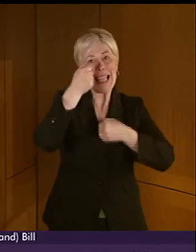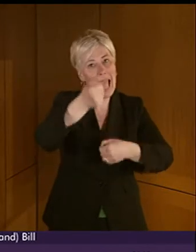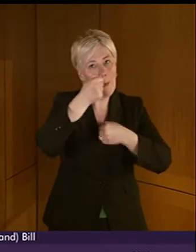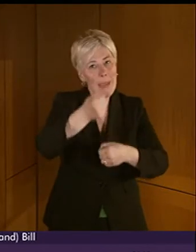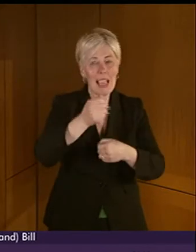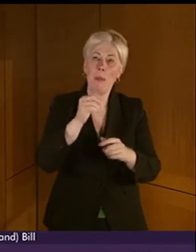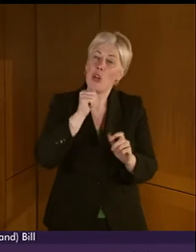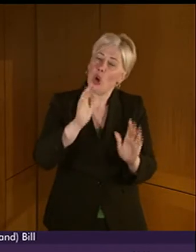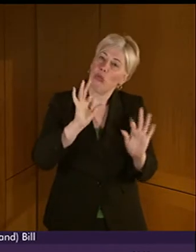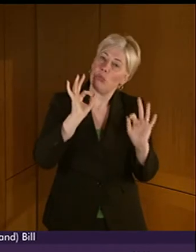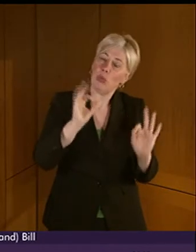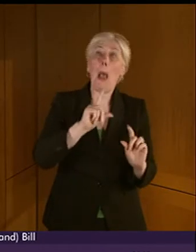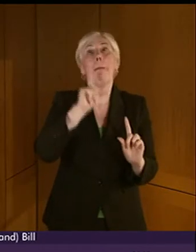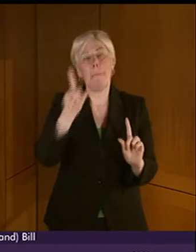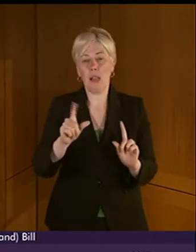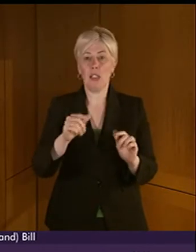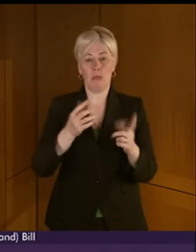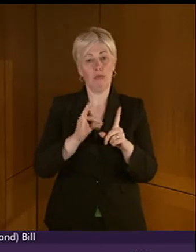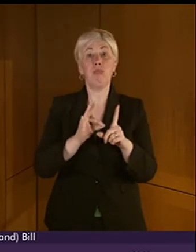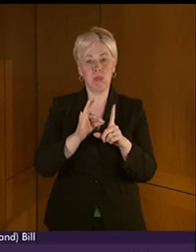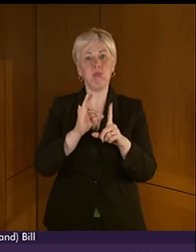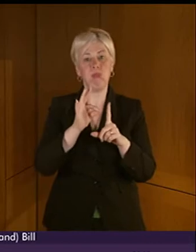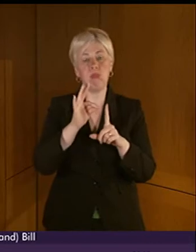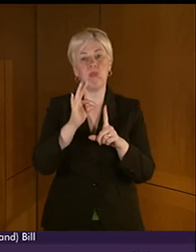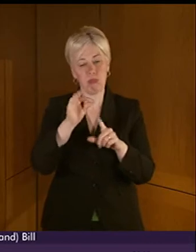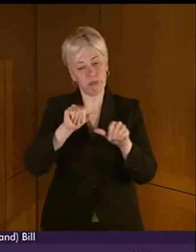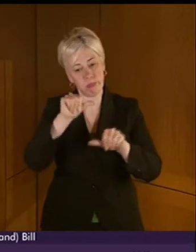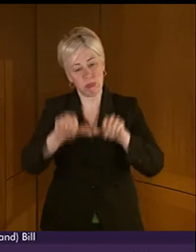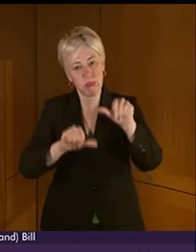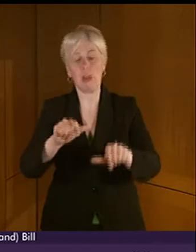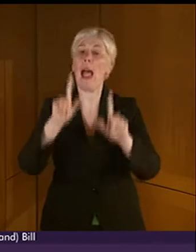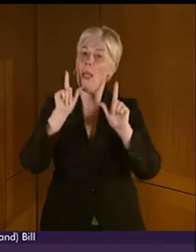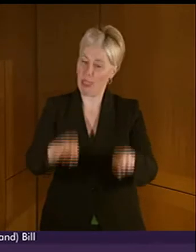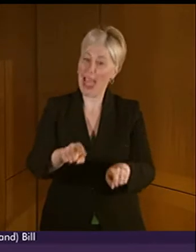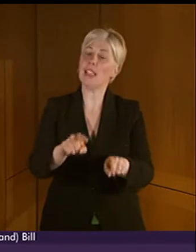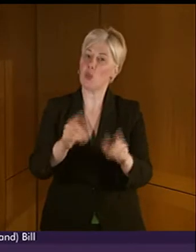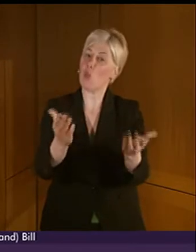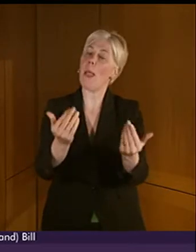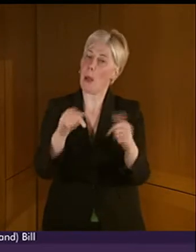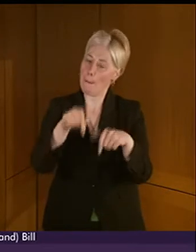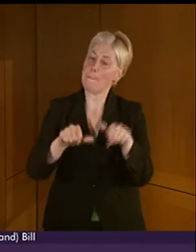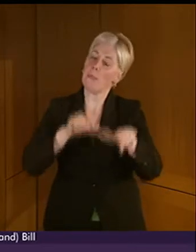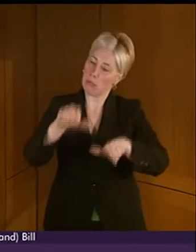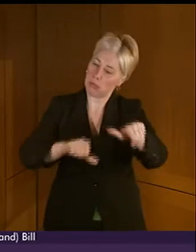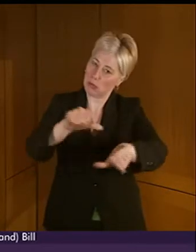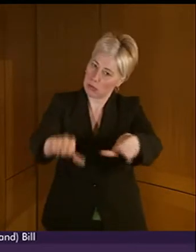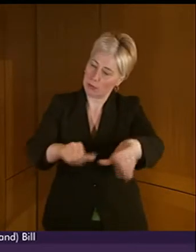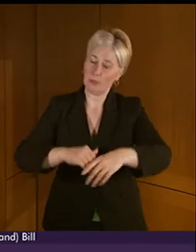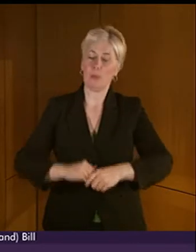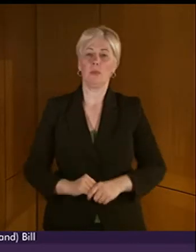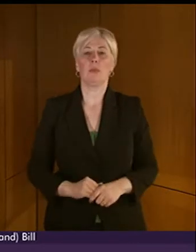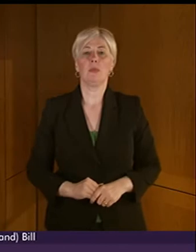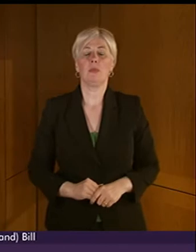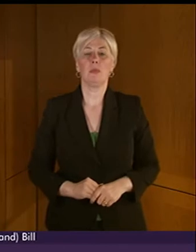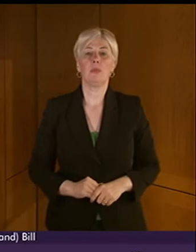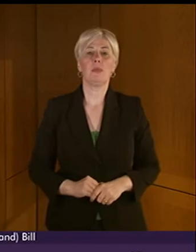Nevertheless, it represents progress, and this has to be welcomed. Thank you. I now call Liam MacArthur to